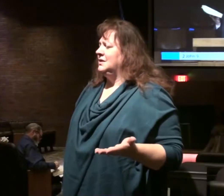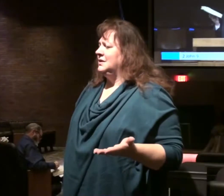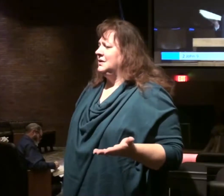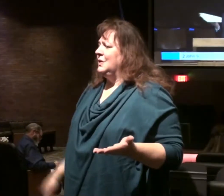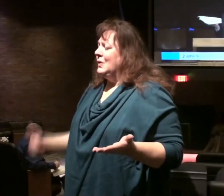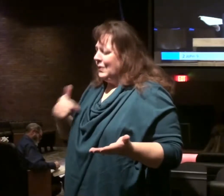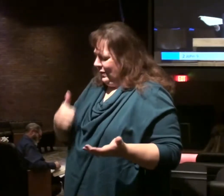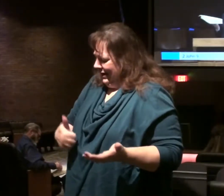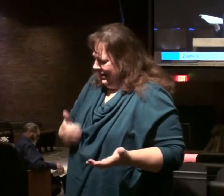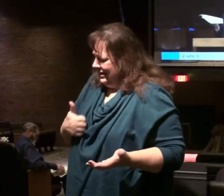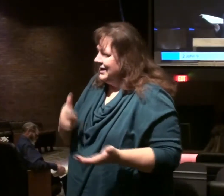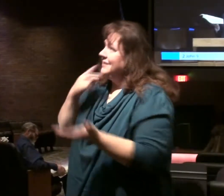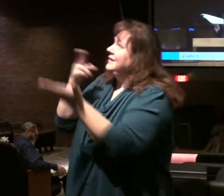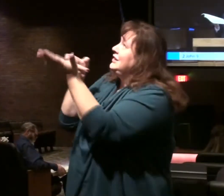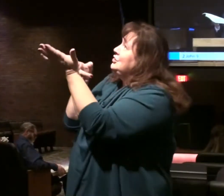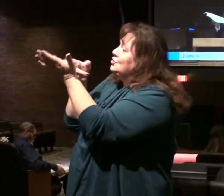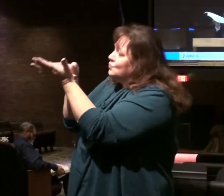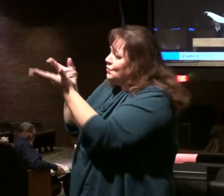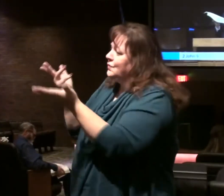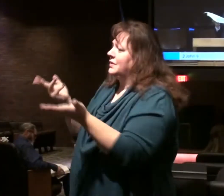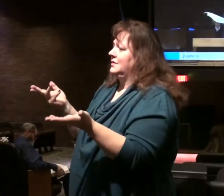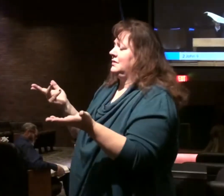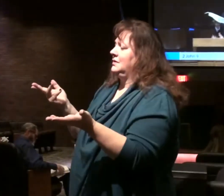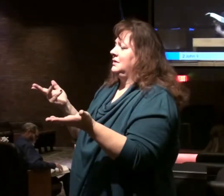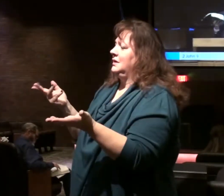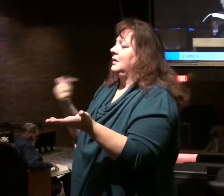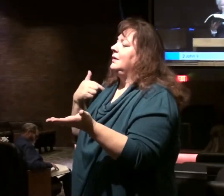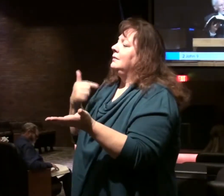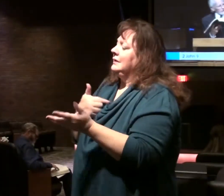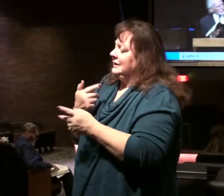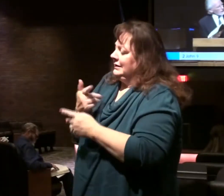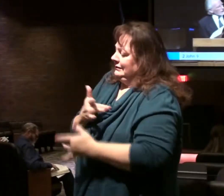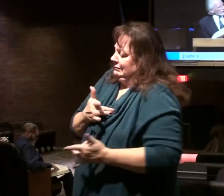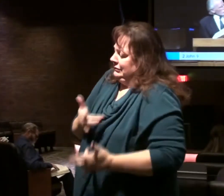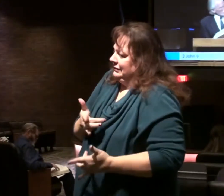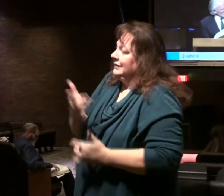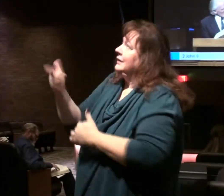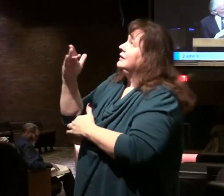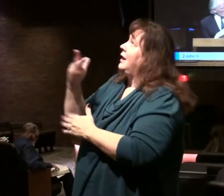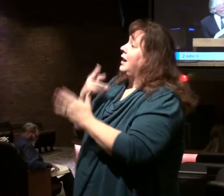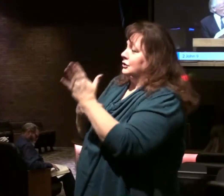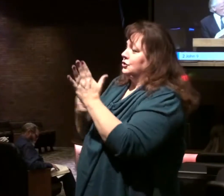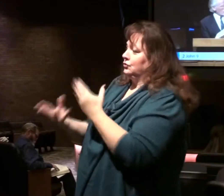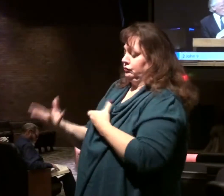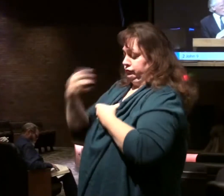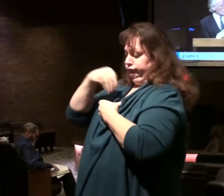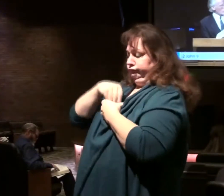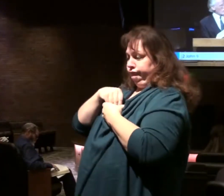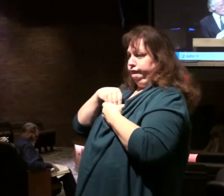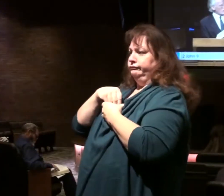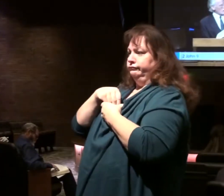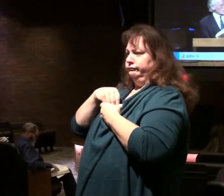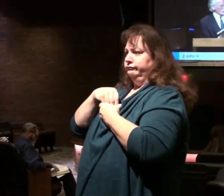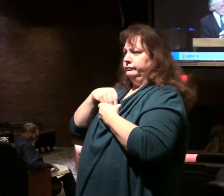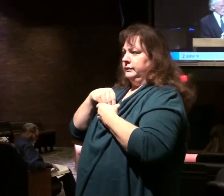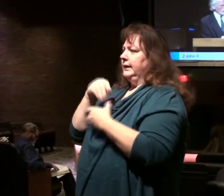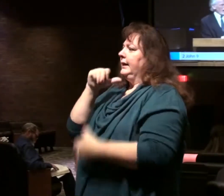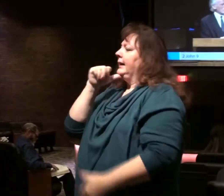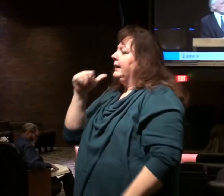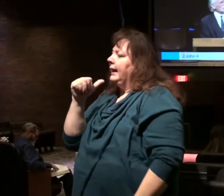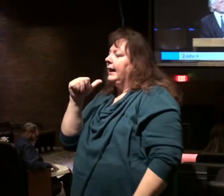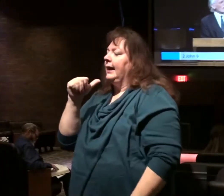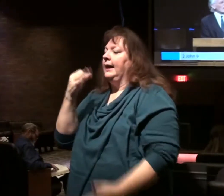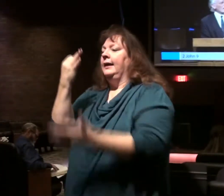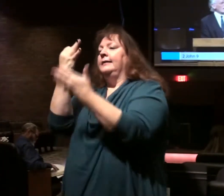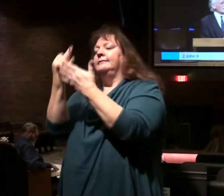We live in the truth. We are to be characterized by God's truth. These are not just